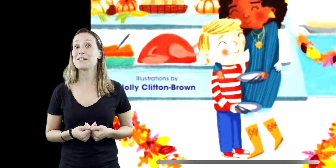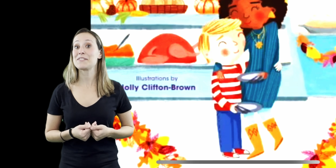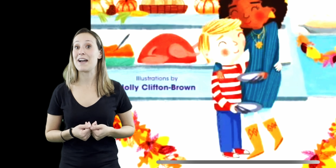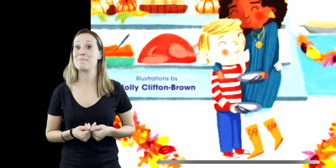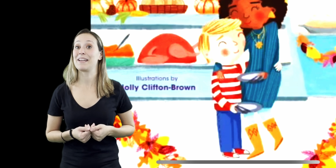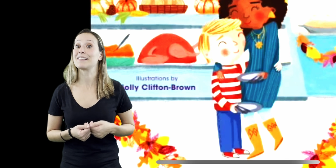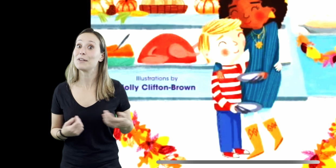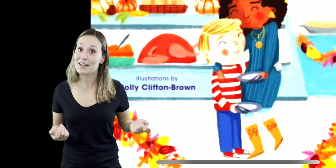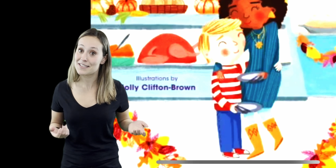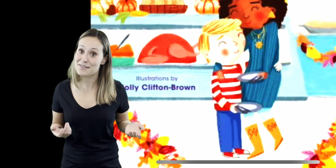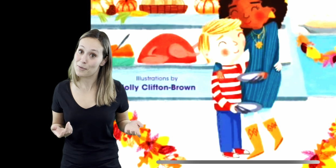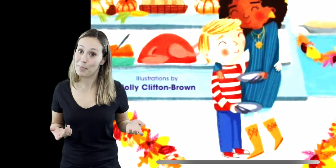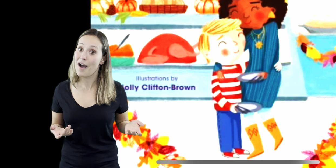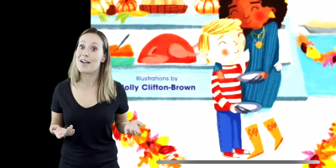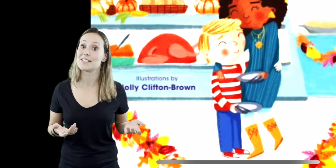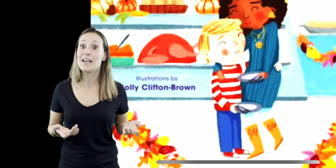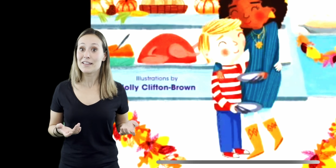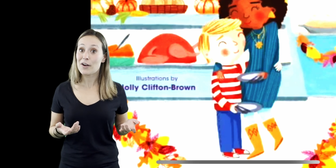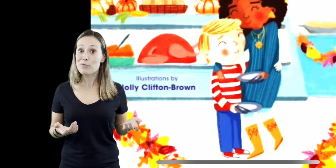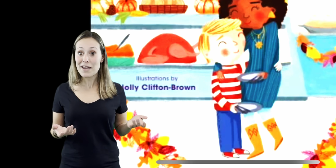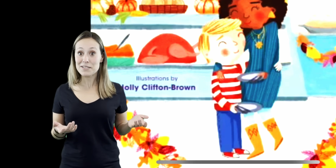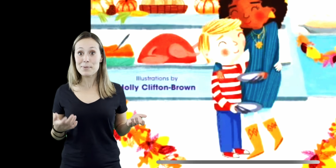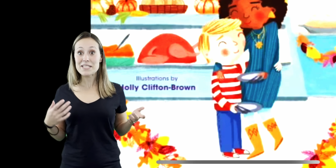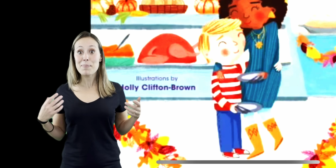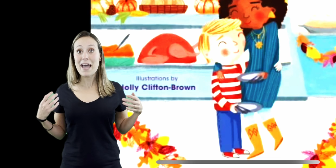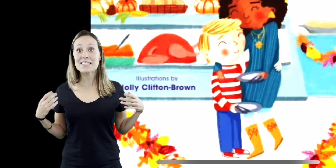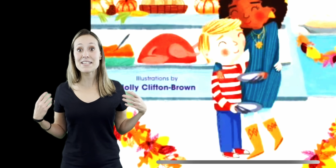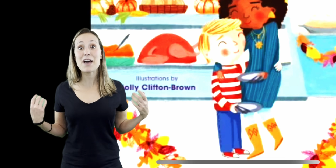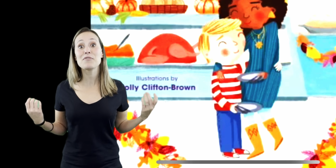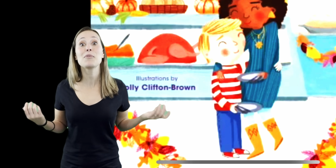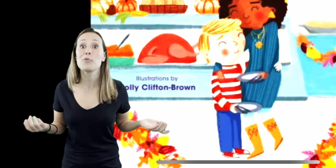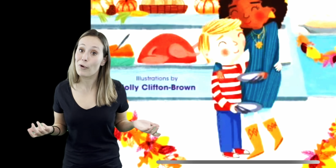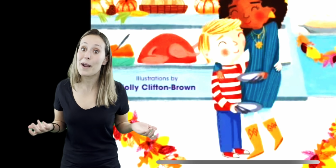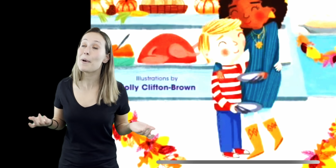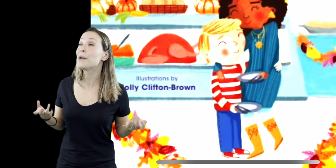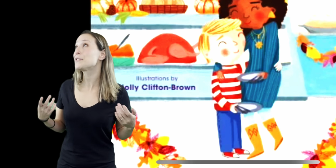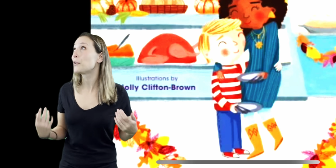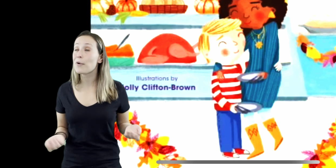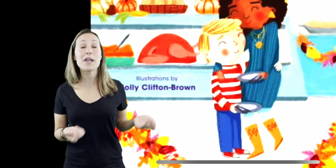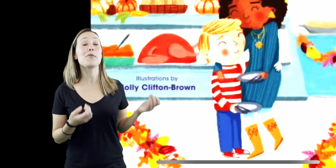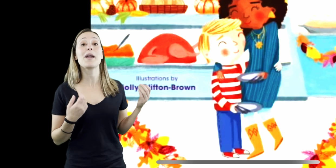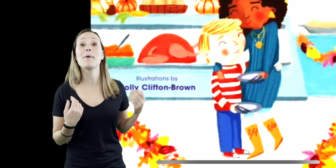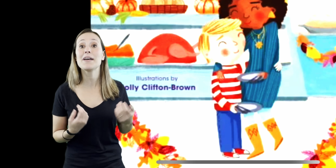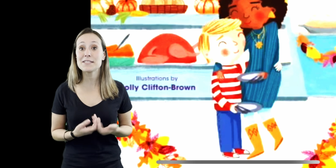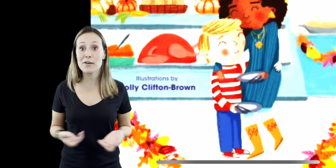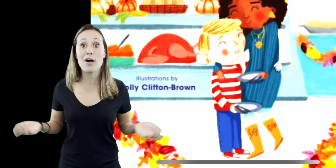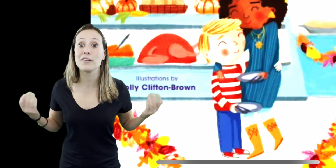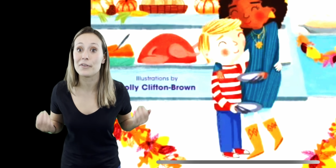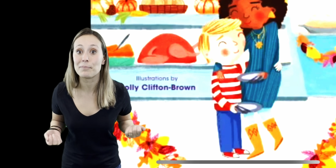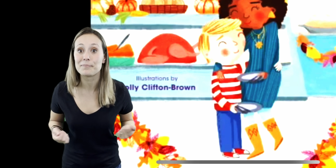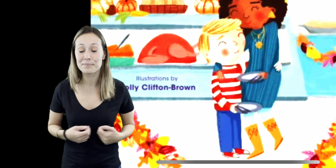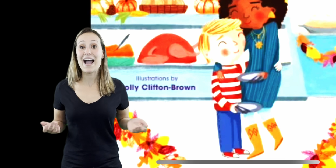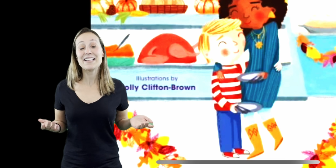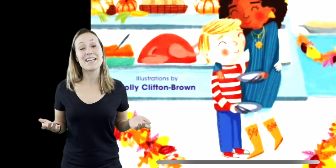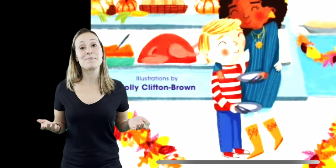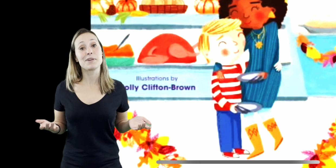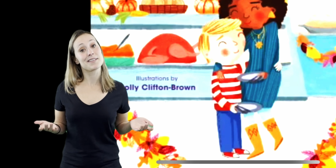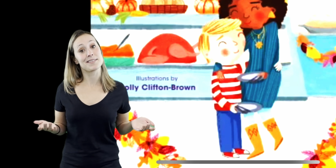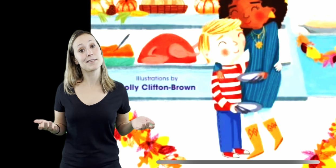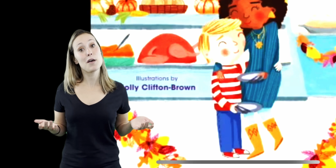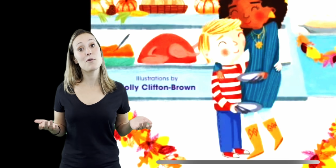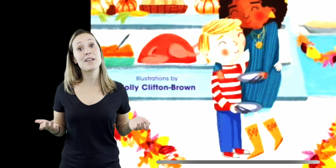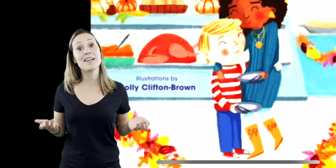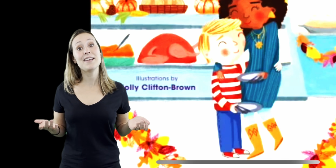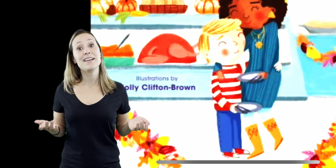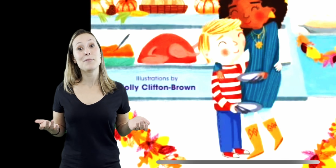spend lots of time making lots of different pies that are recipes passed down from grandmas and great-grandmas and all of them. I like it